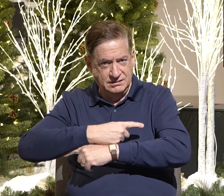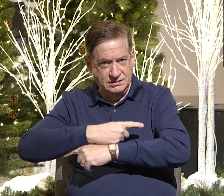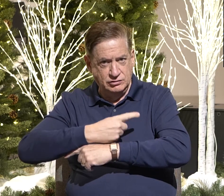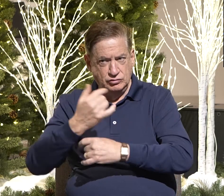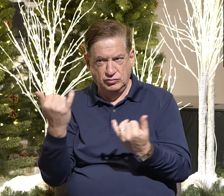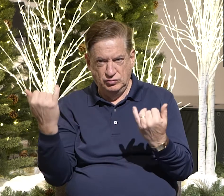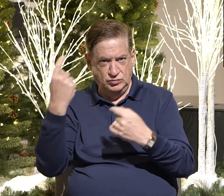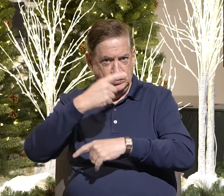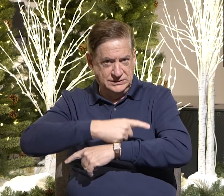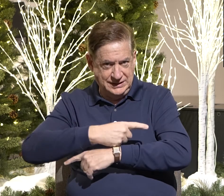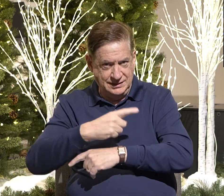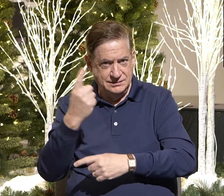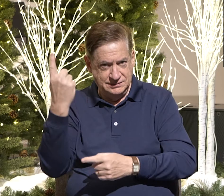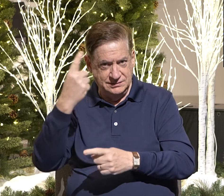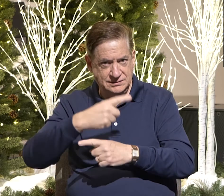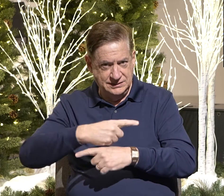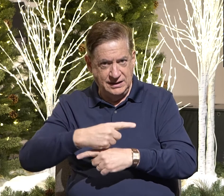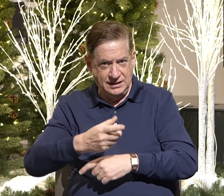Today is the day.